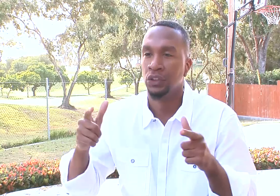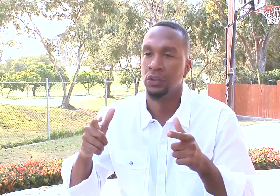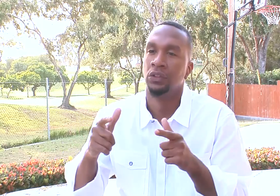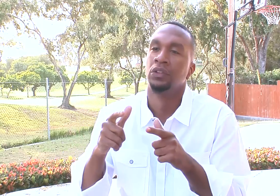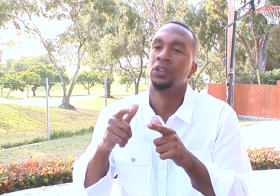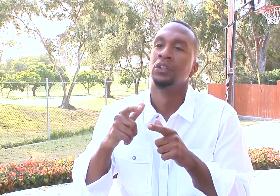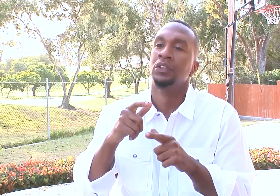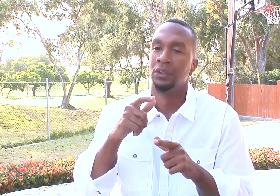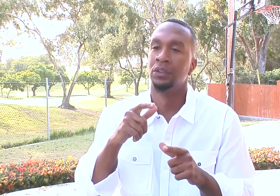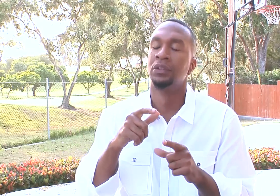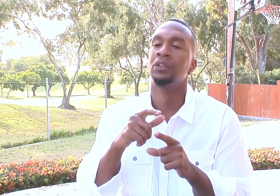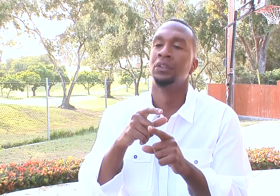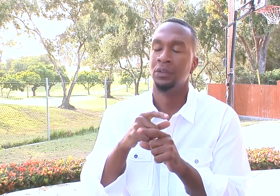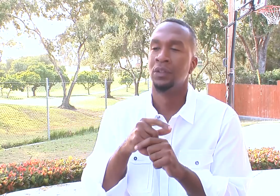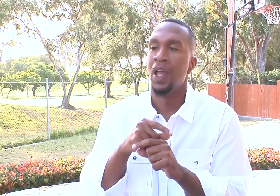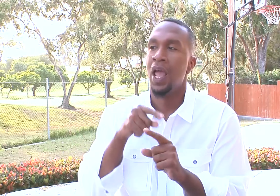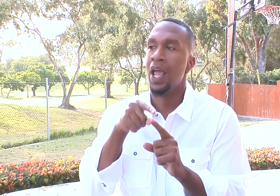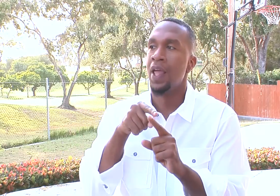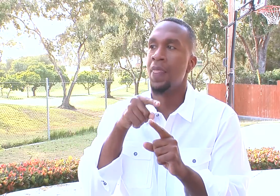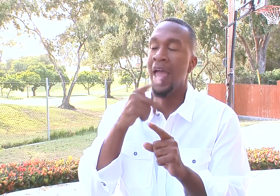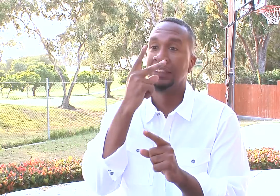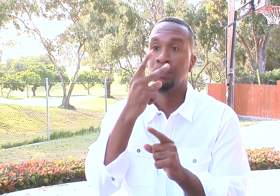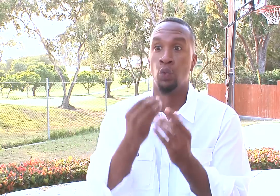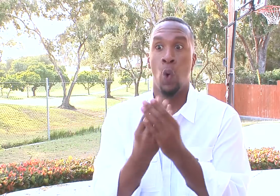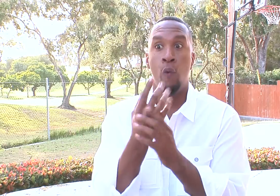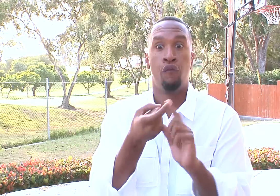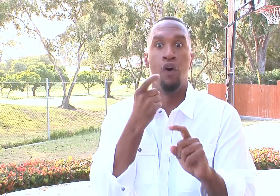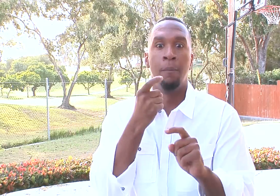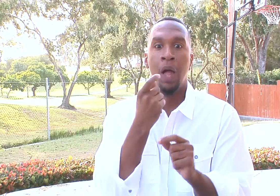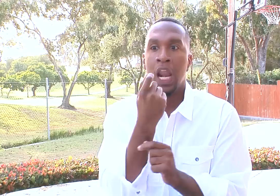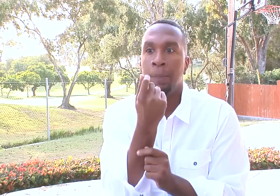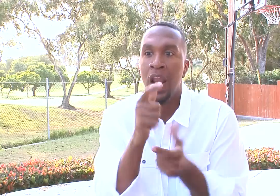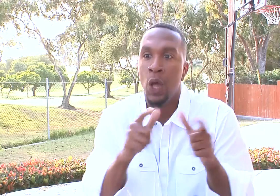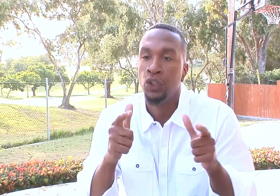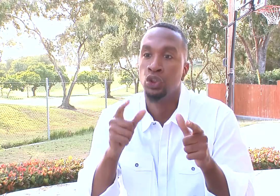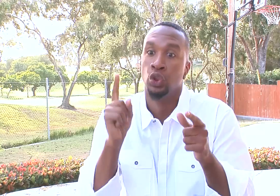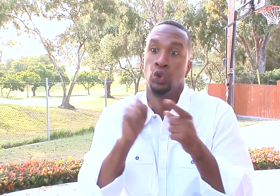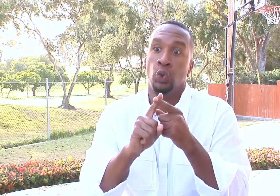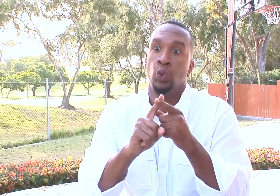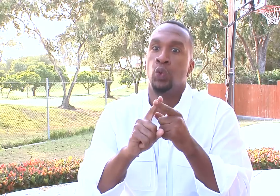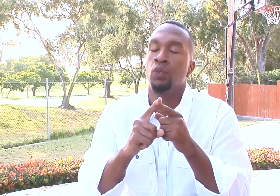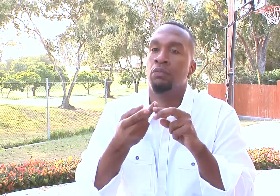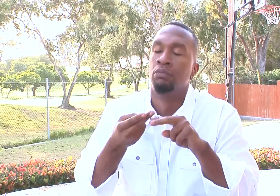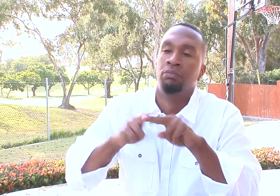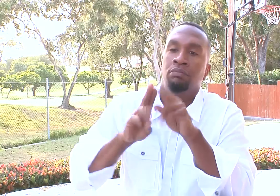language and I see them grow from a little bit of language skills to increasing their development and skills to